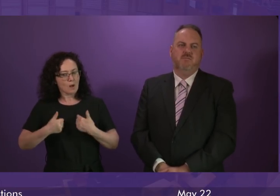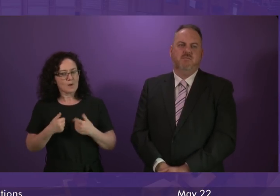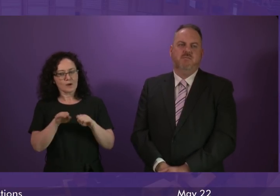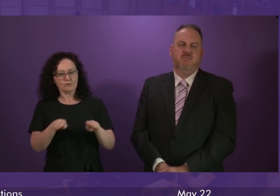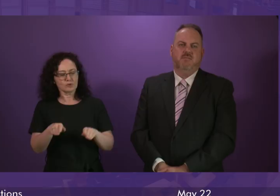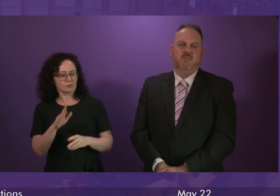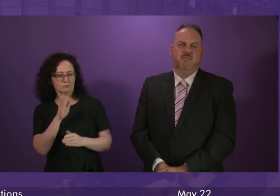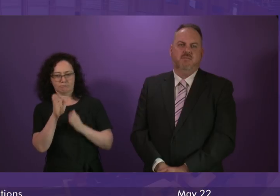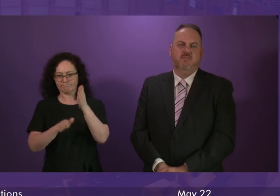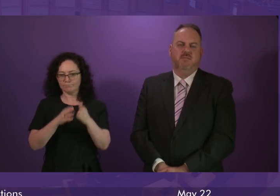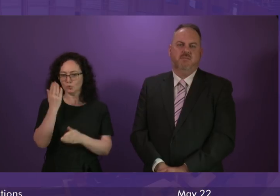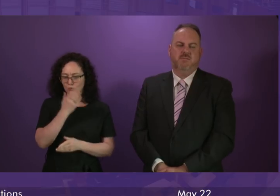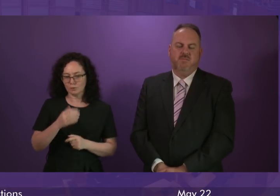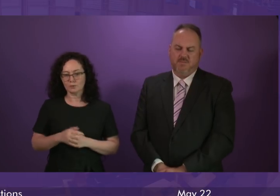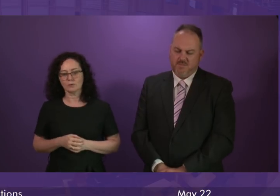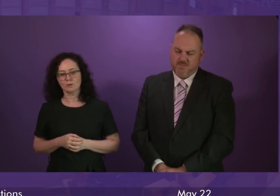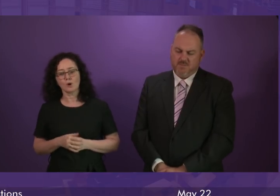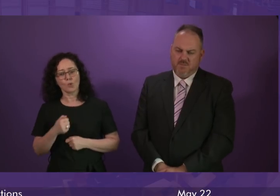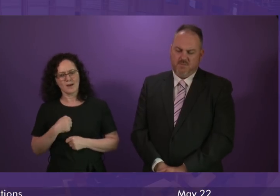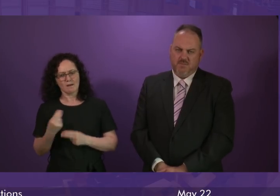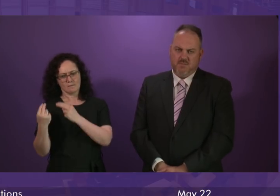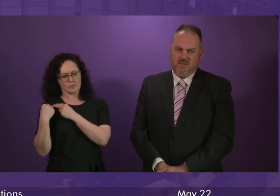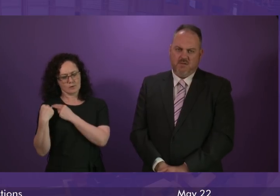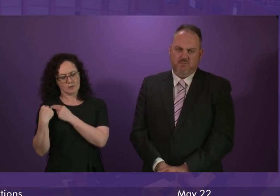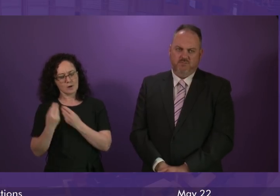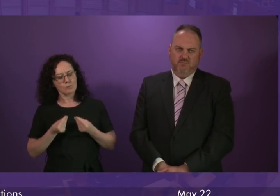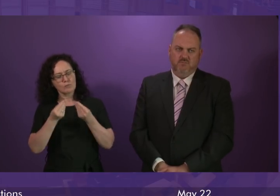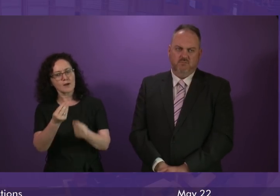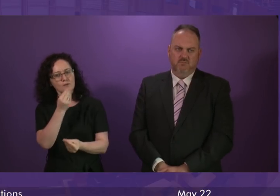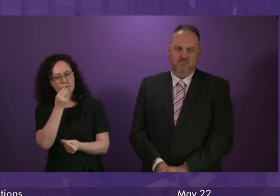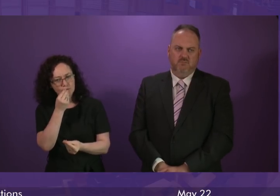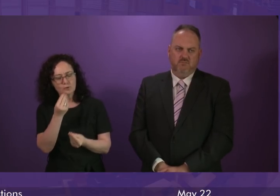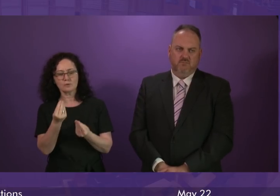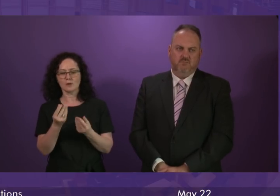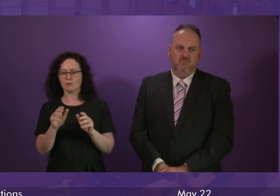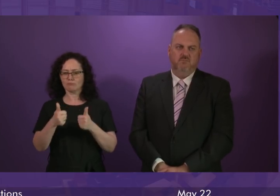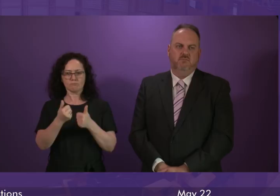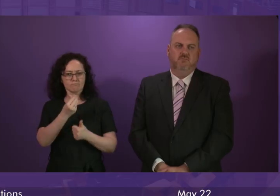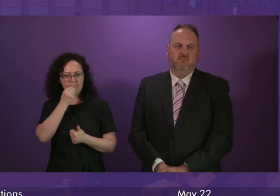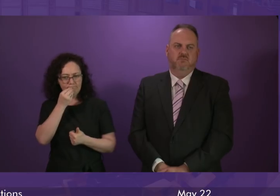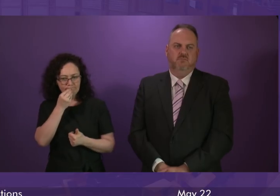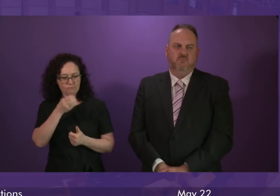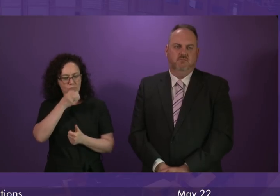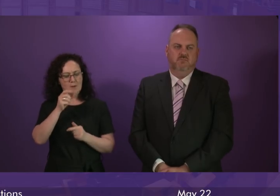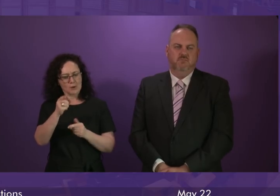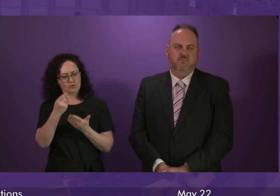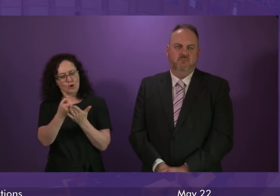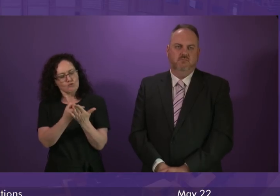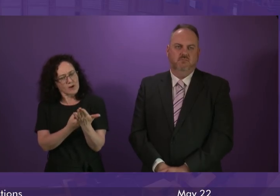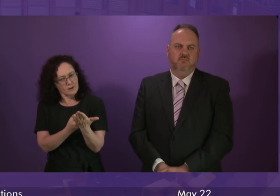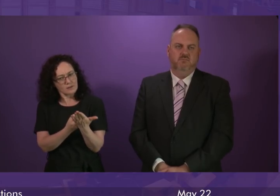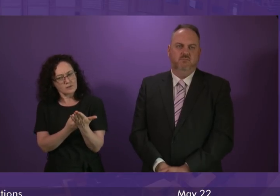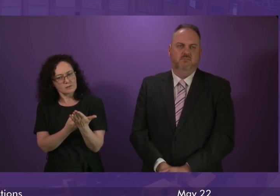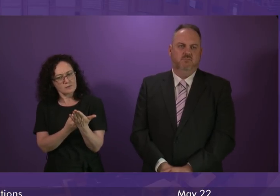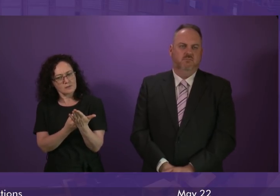key role to provide balanced, nutritious food and drink every day, and our regulations help to ensure that